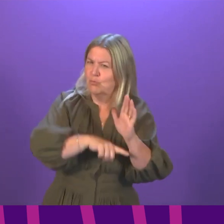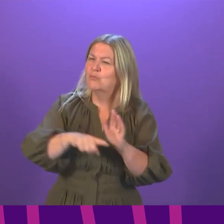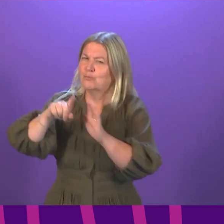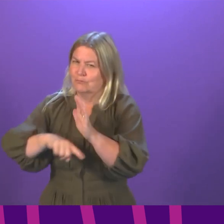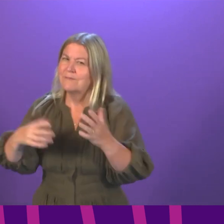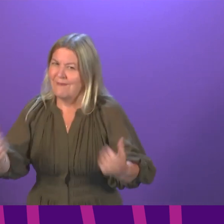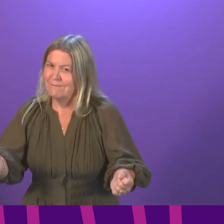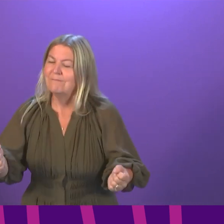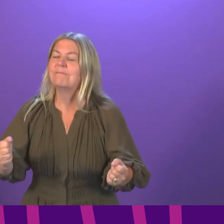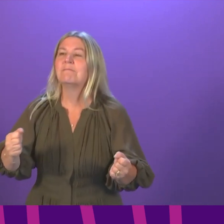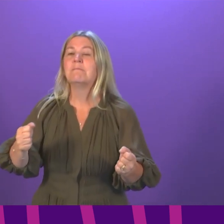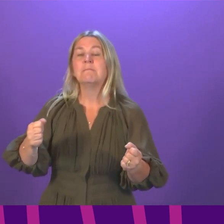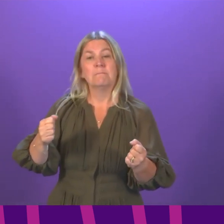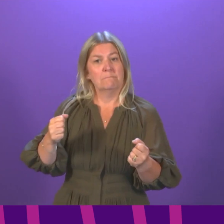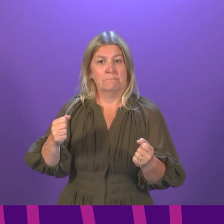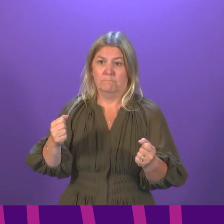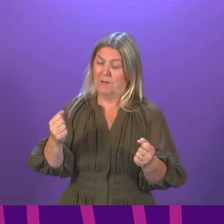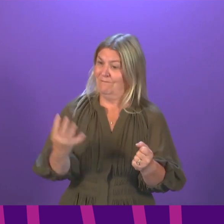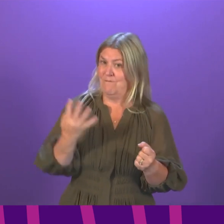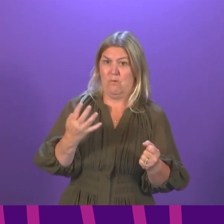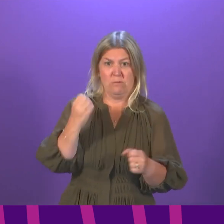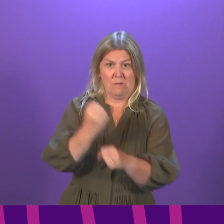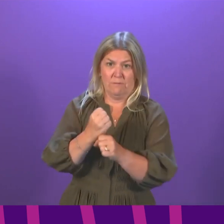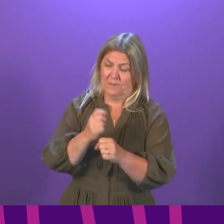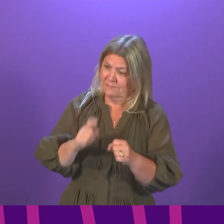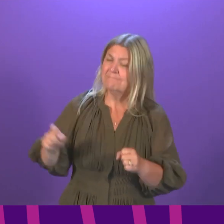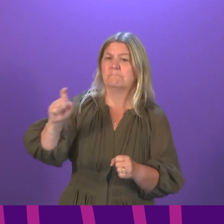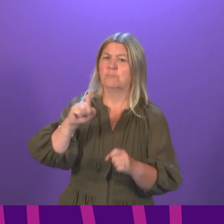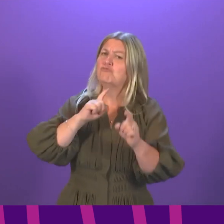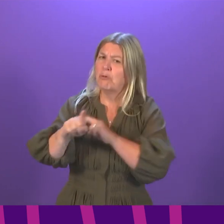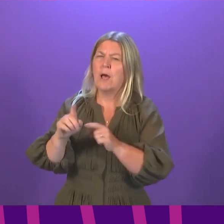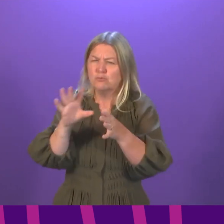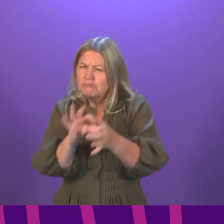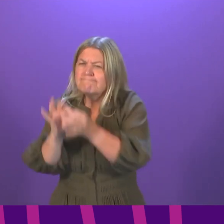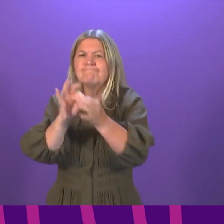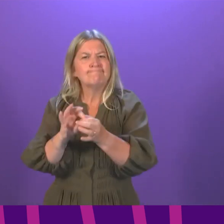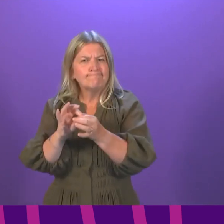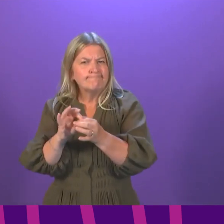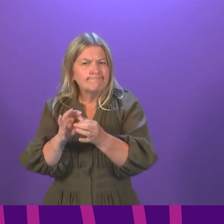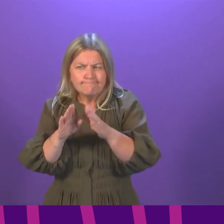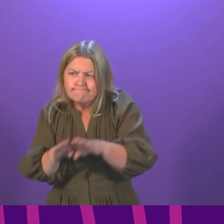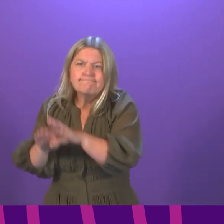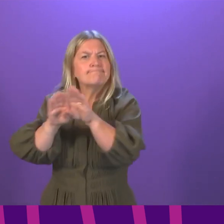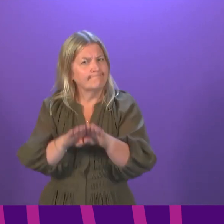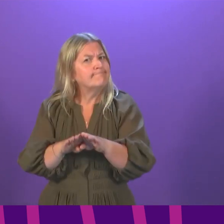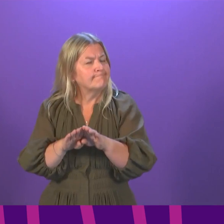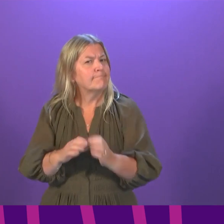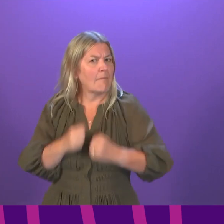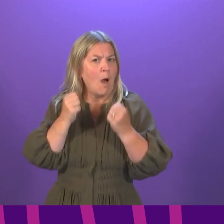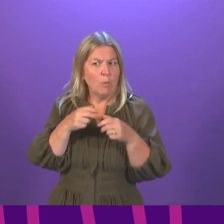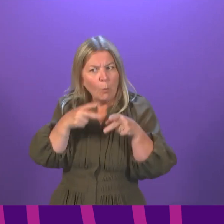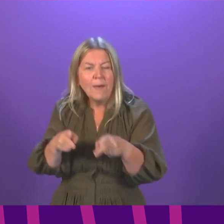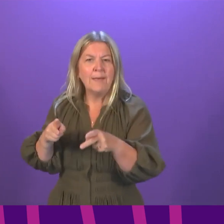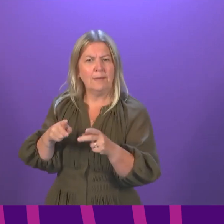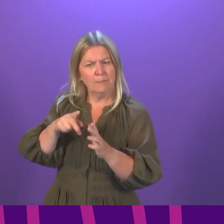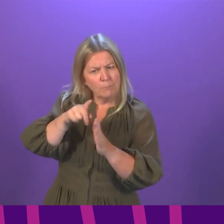We are working hard. think all four governments are working hard to try to coordinate both the substance of our policy approaches and the